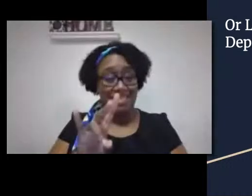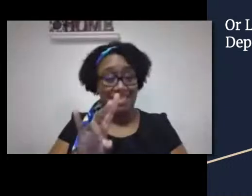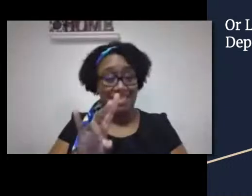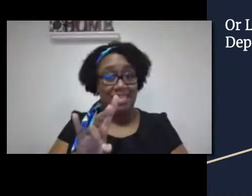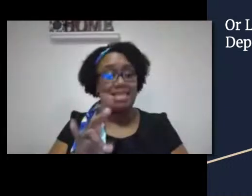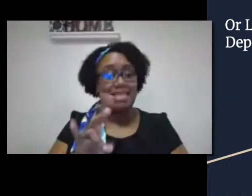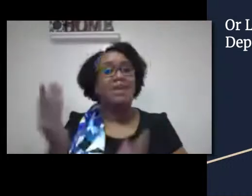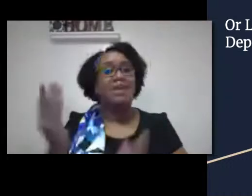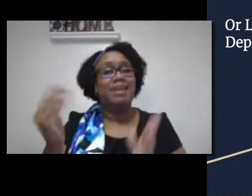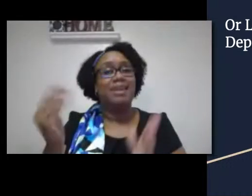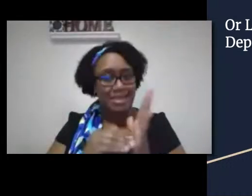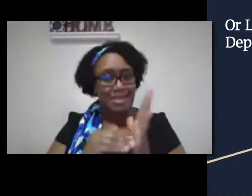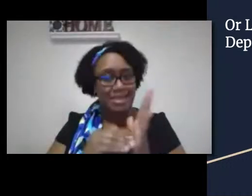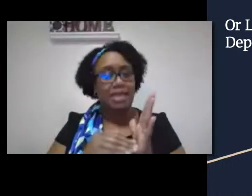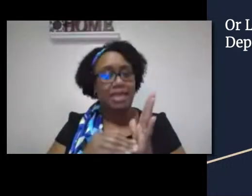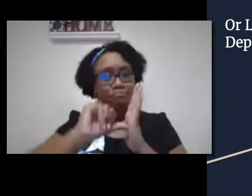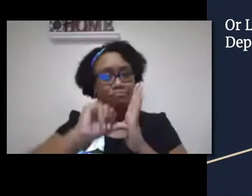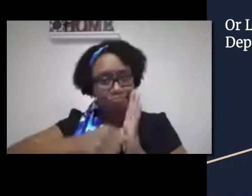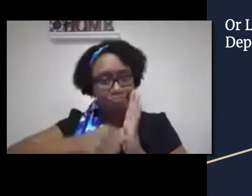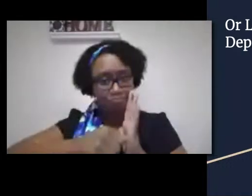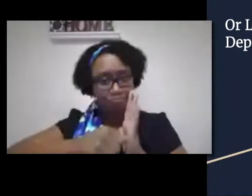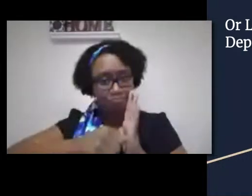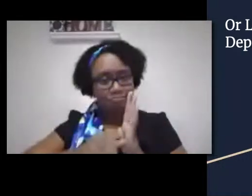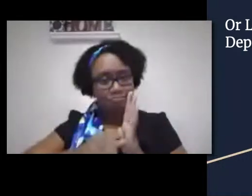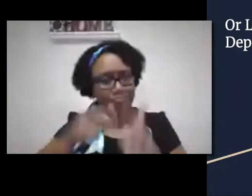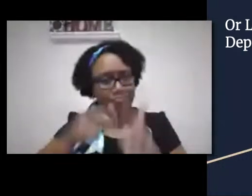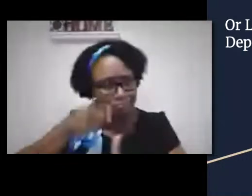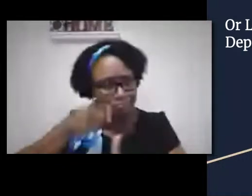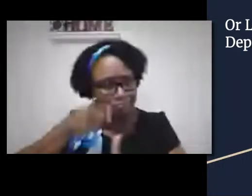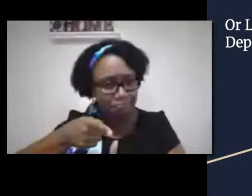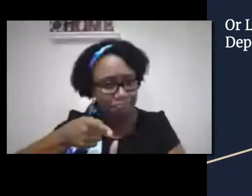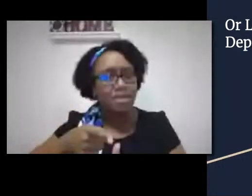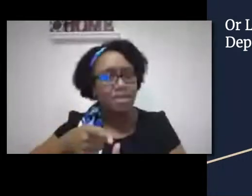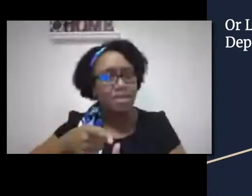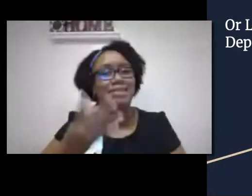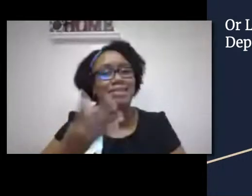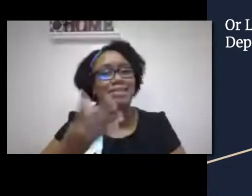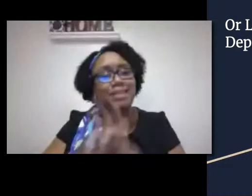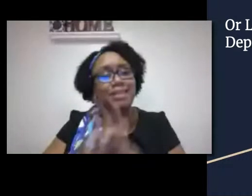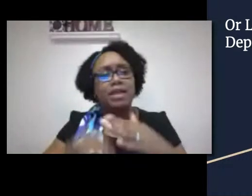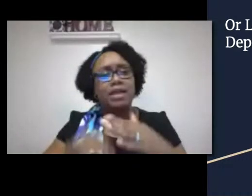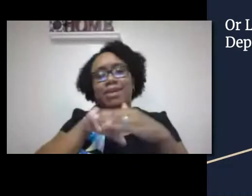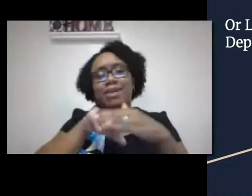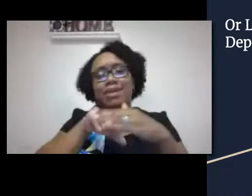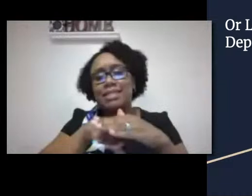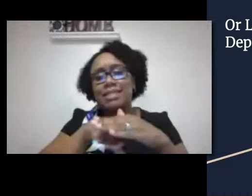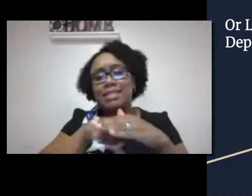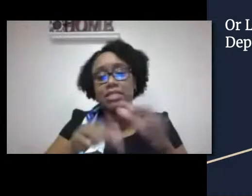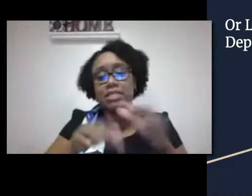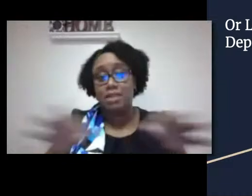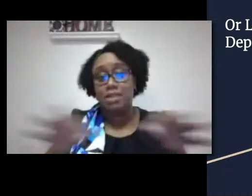In the next study that I have on the slide by Hall et al. 2017,